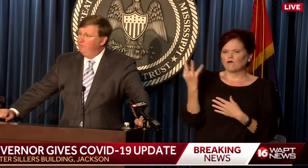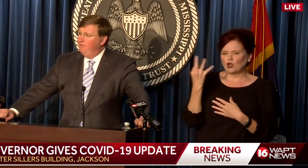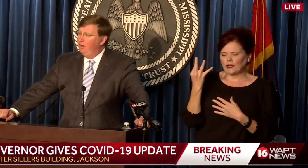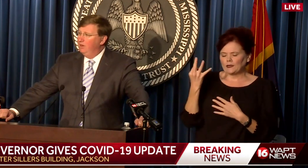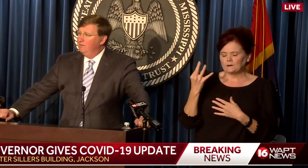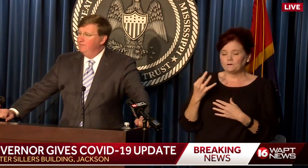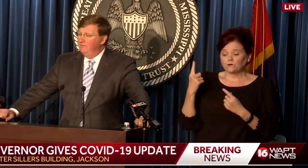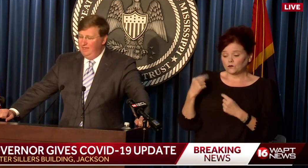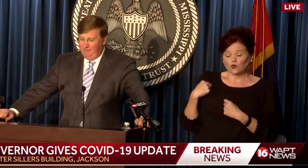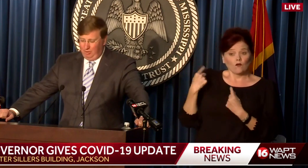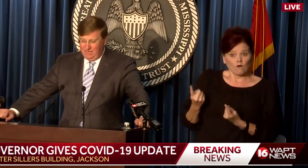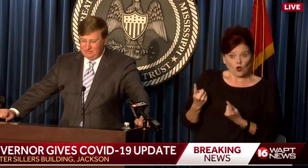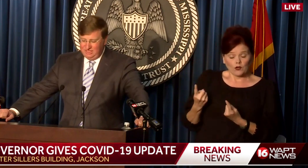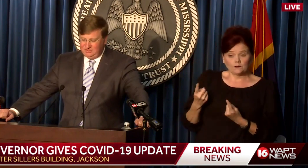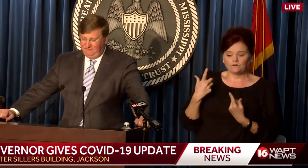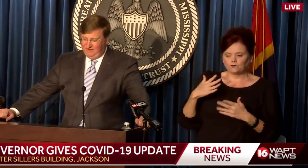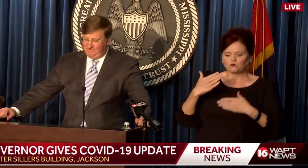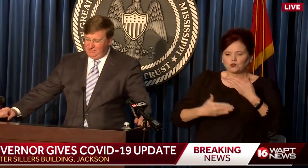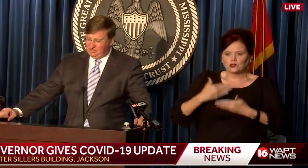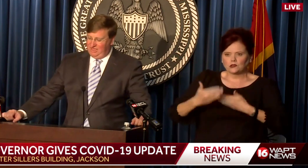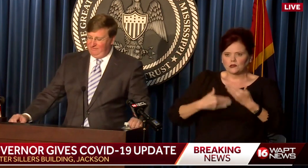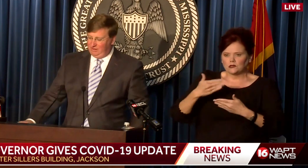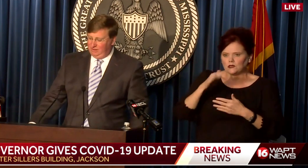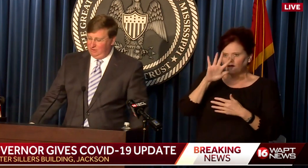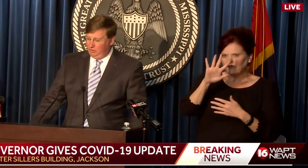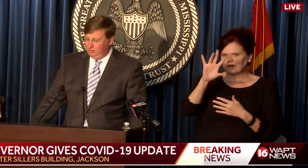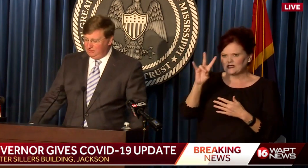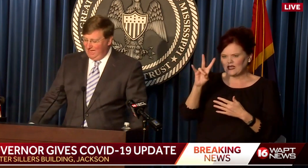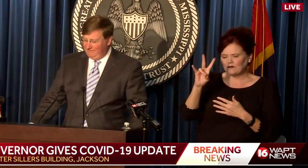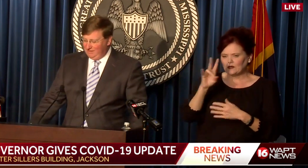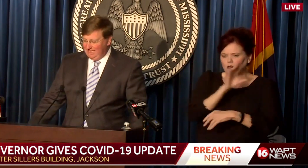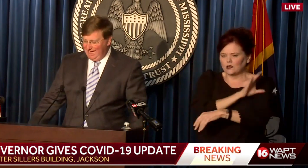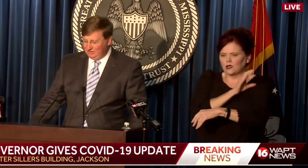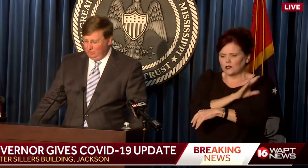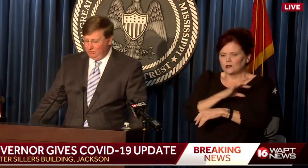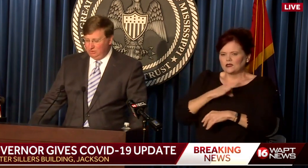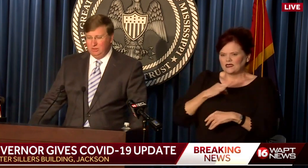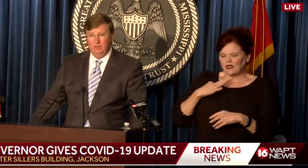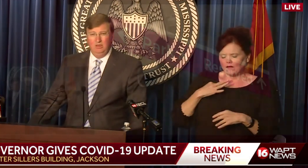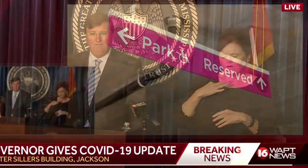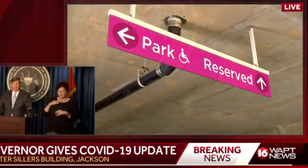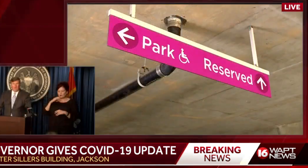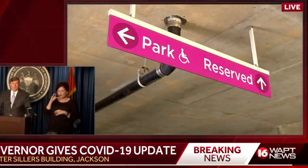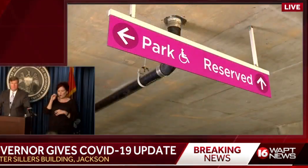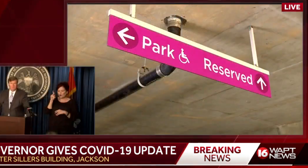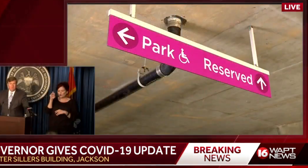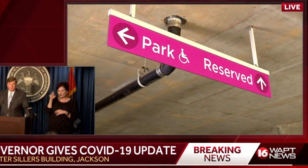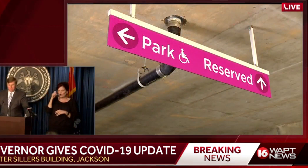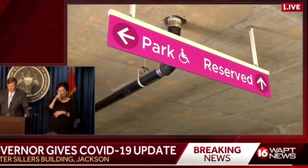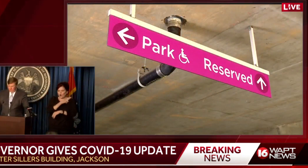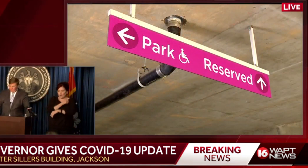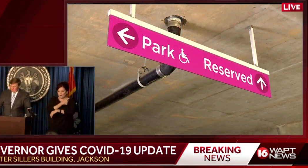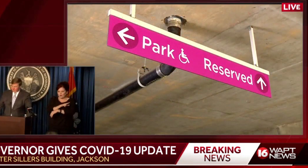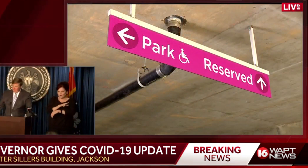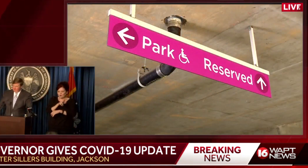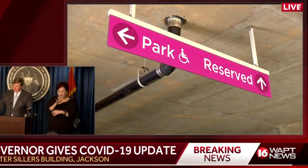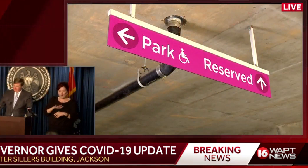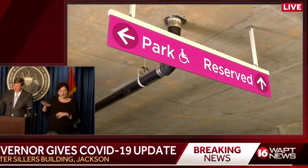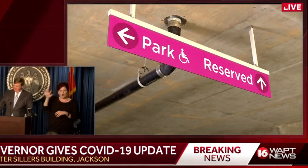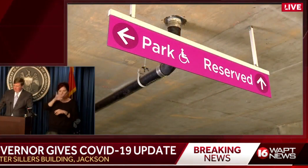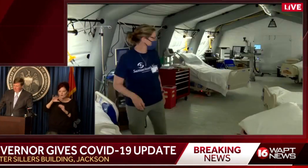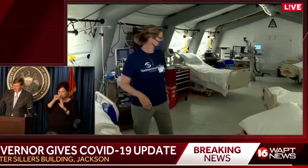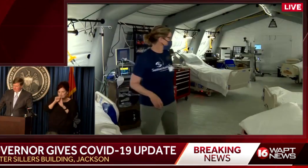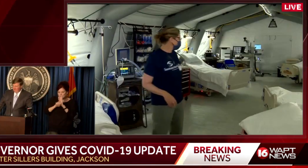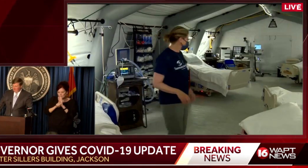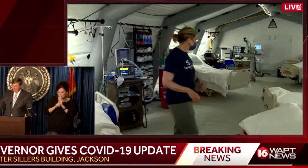So far, they have processed 57 clinical staffing task orders for hospitals around the state.